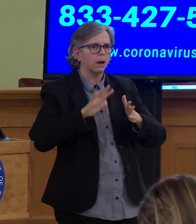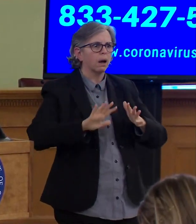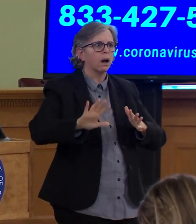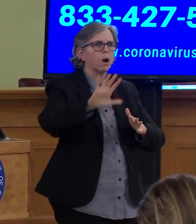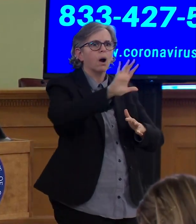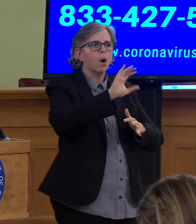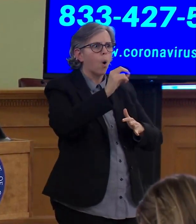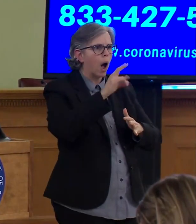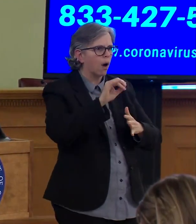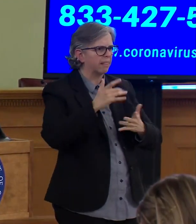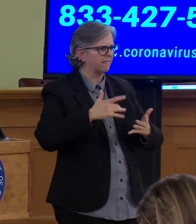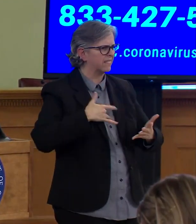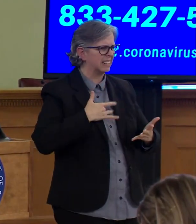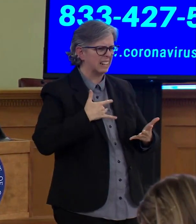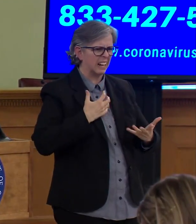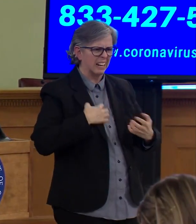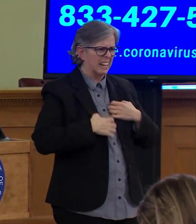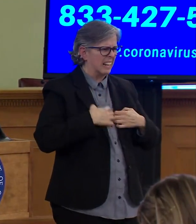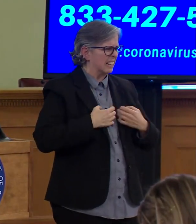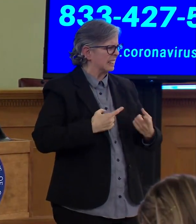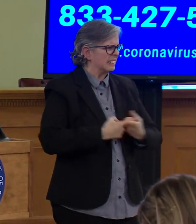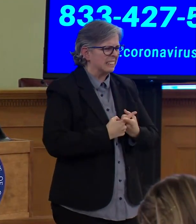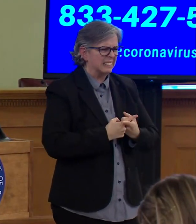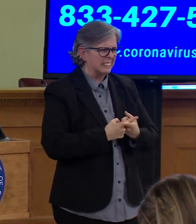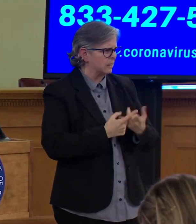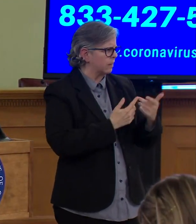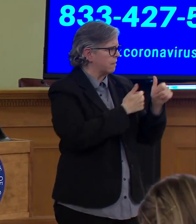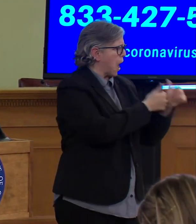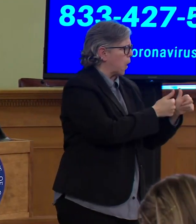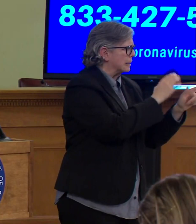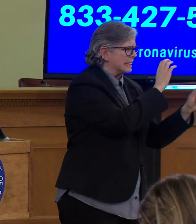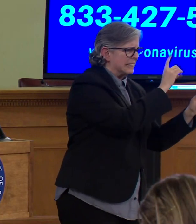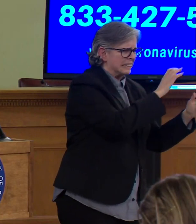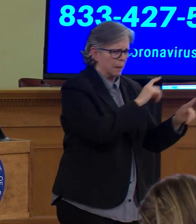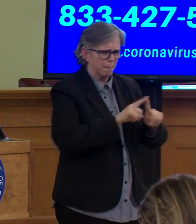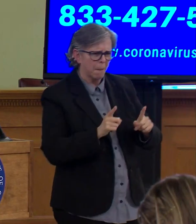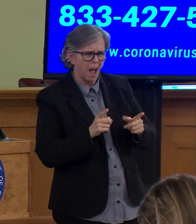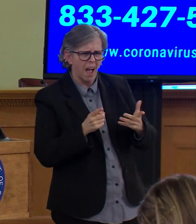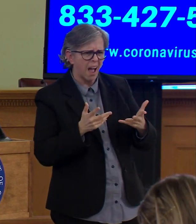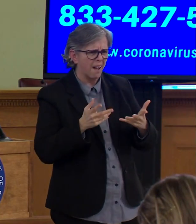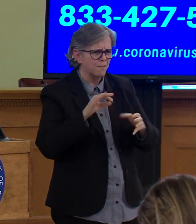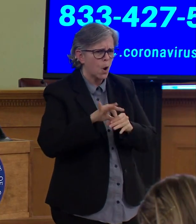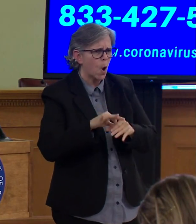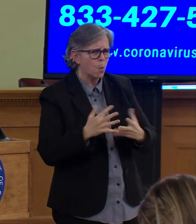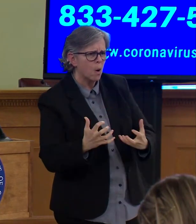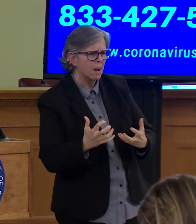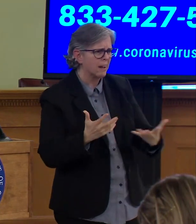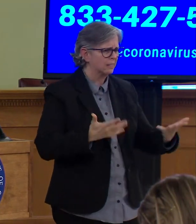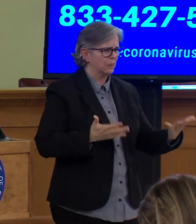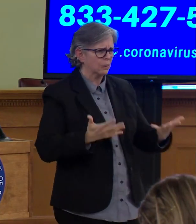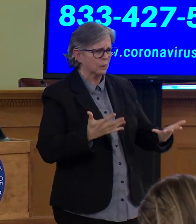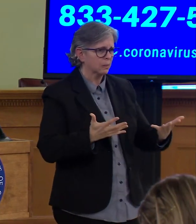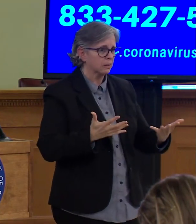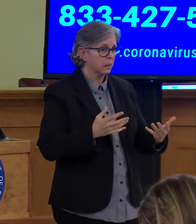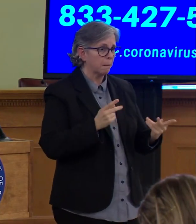conflicted in whether they vote tomorrow.